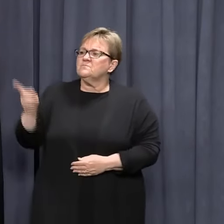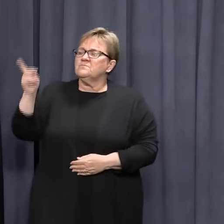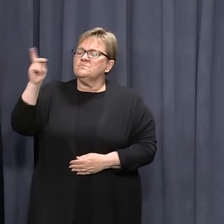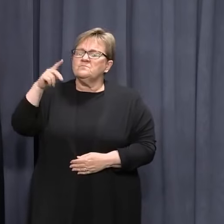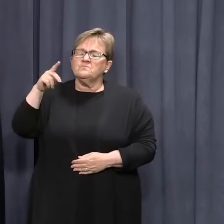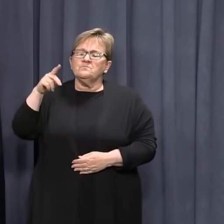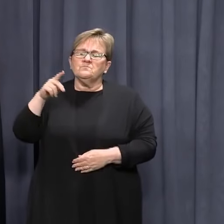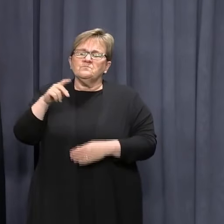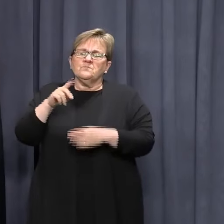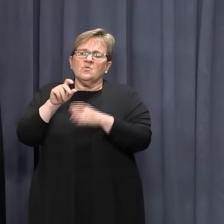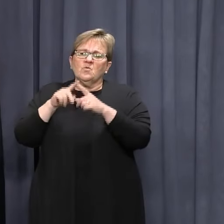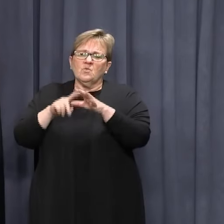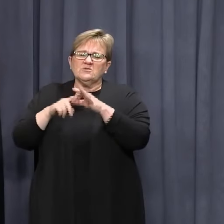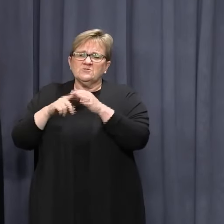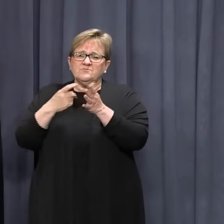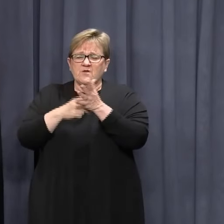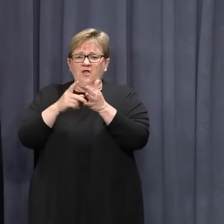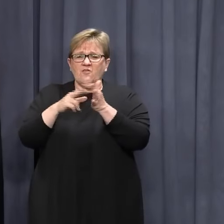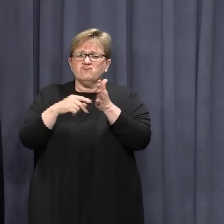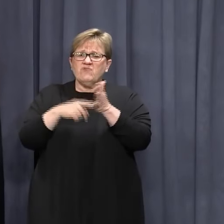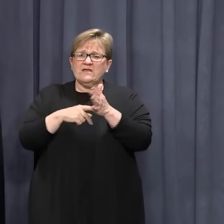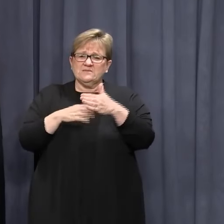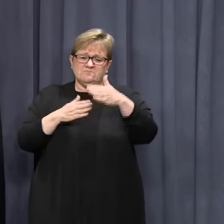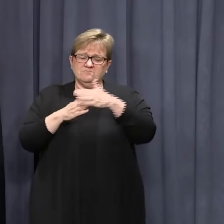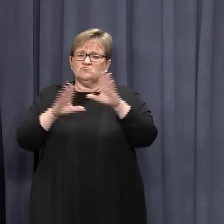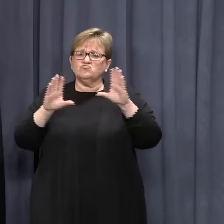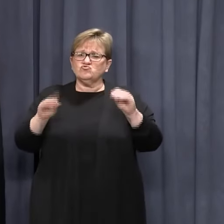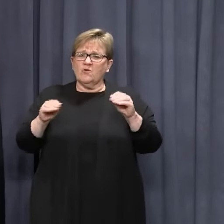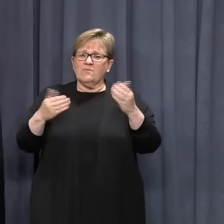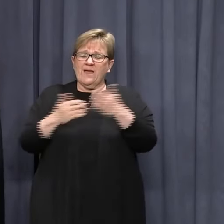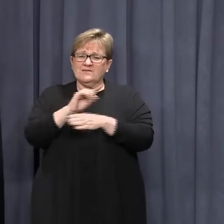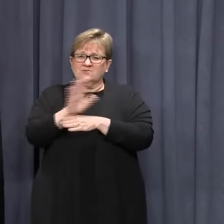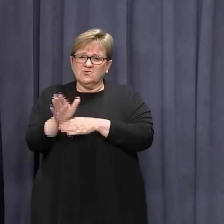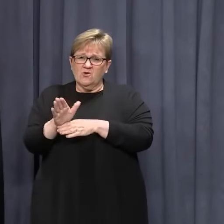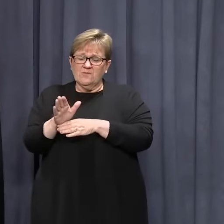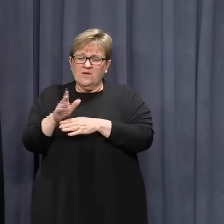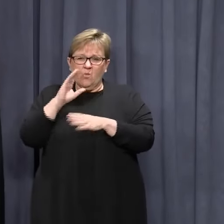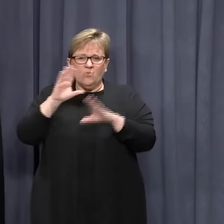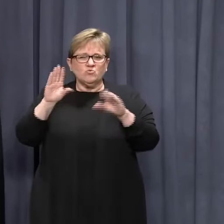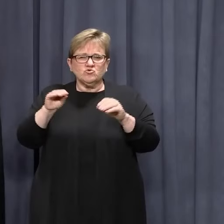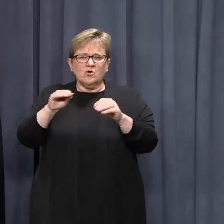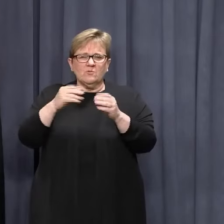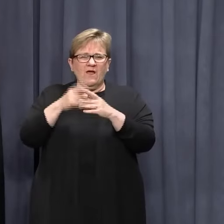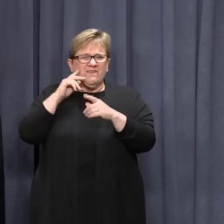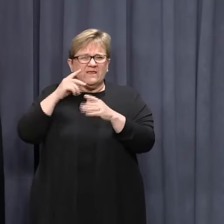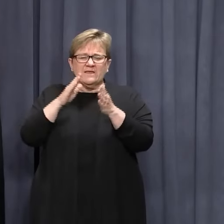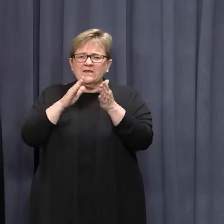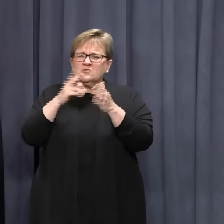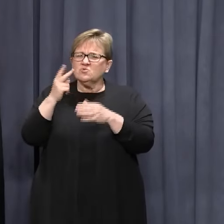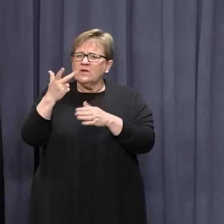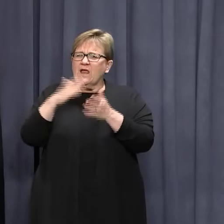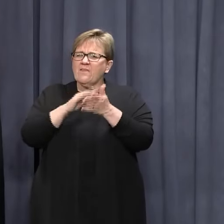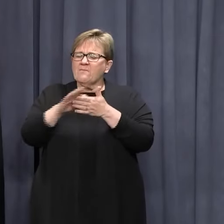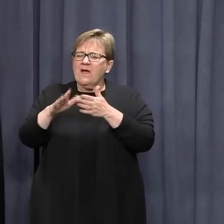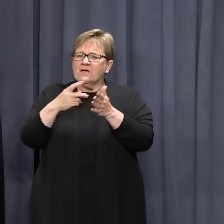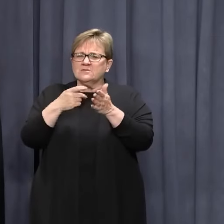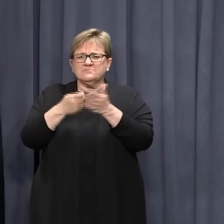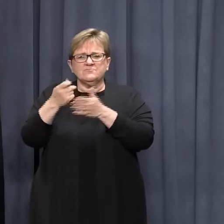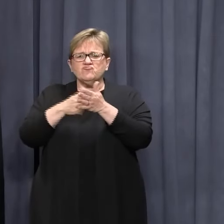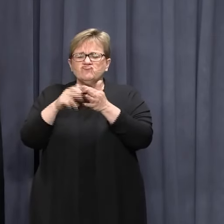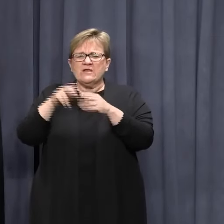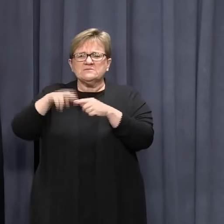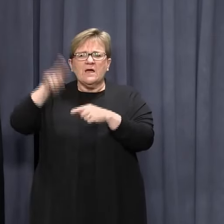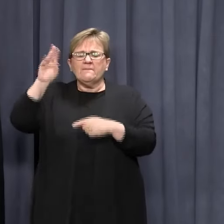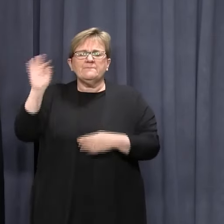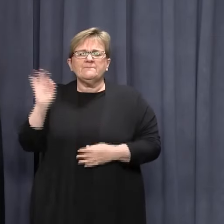under COVID, does that run, of course, out in the world? Well, it expires from memory about March 28. So